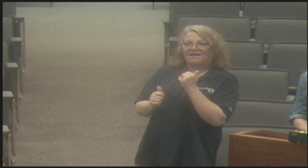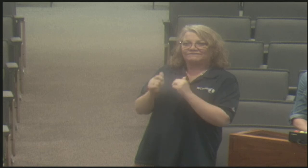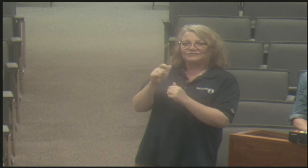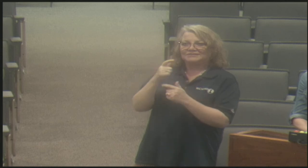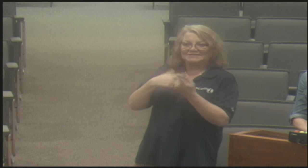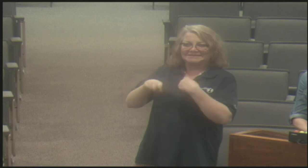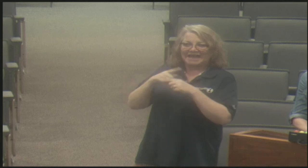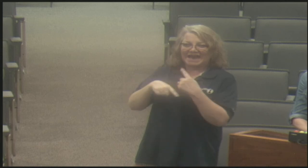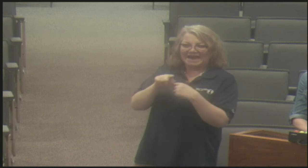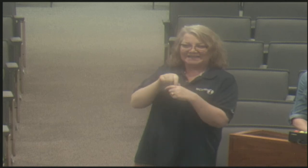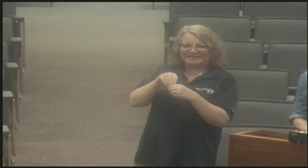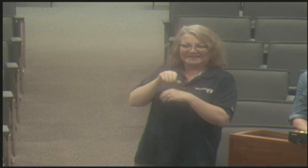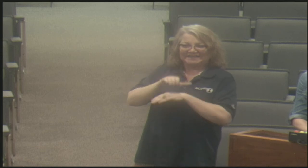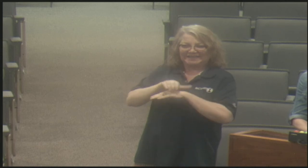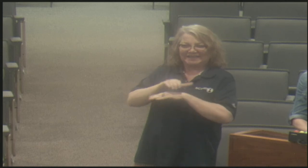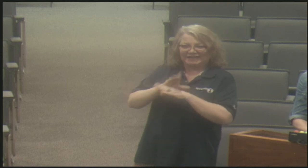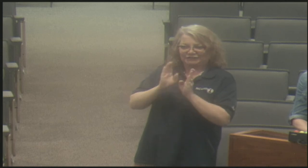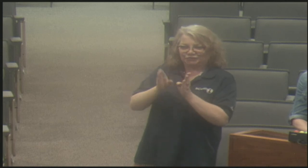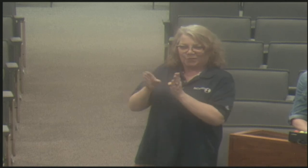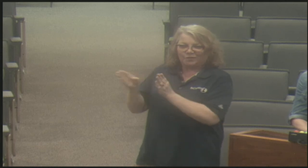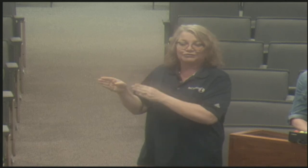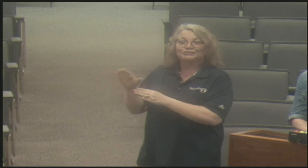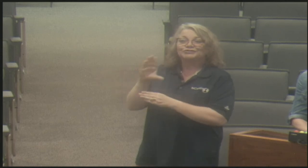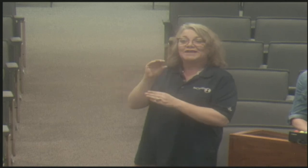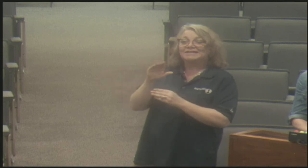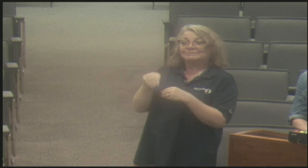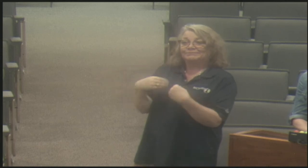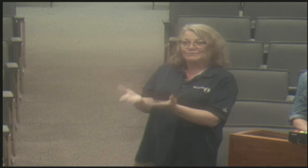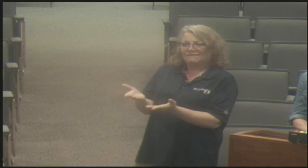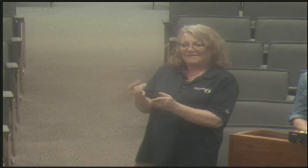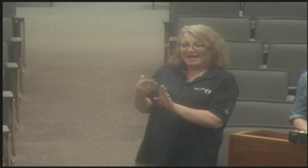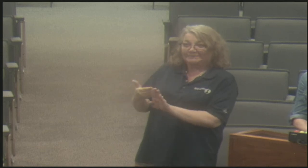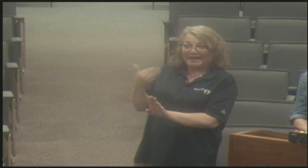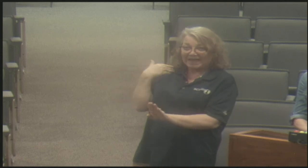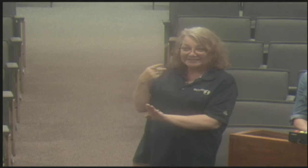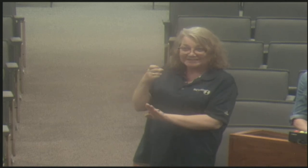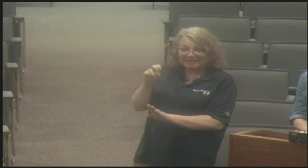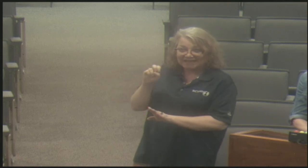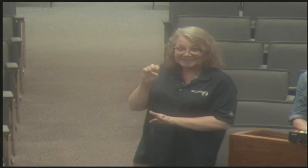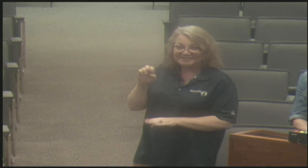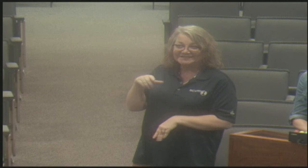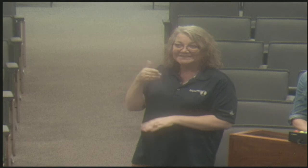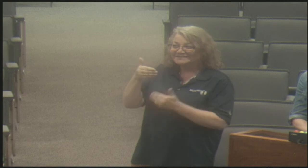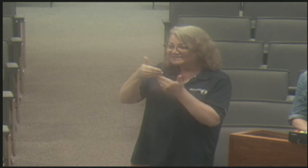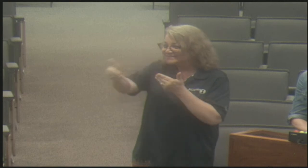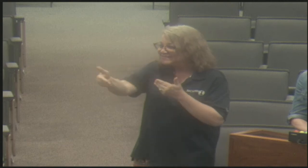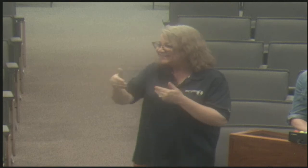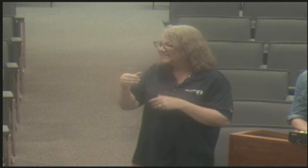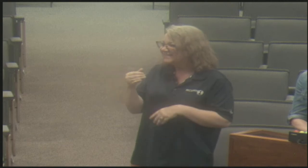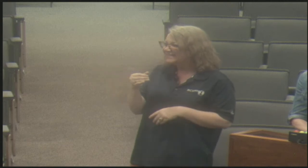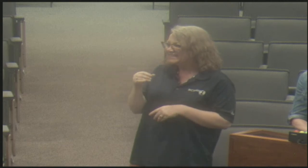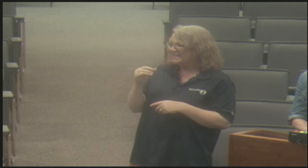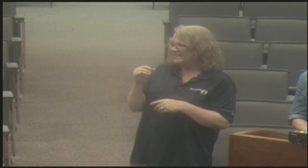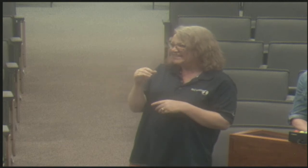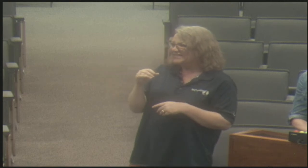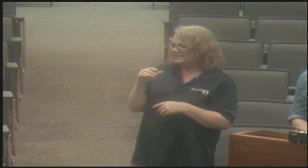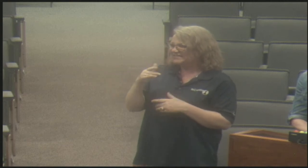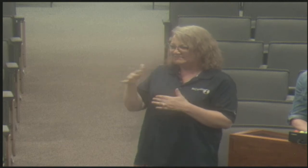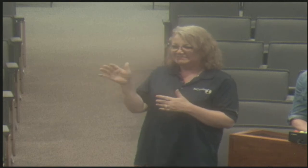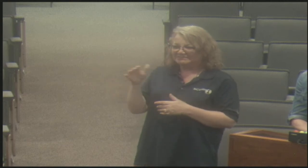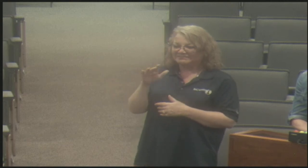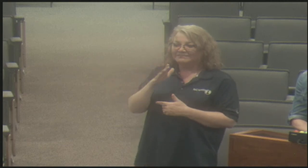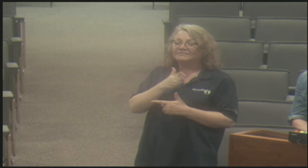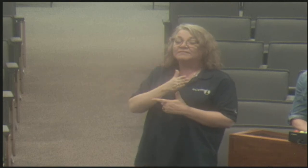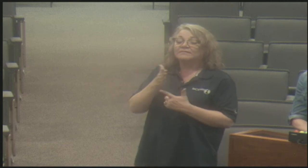English or otherwise known as C. And that's where you sign in English order. You provide past and future